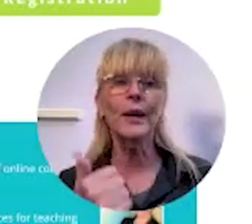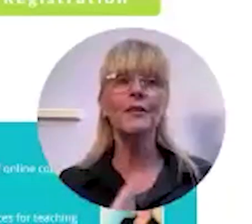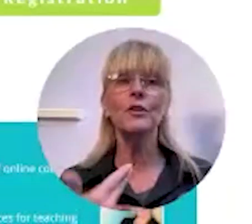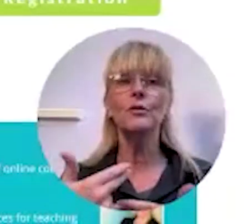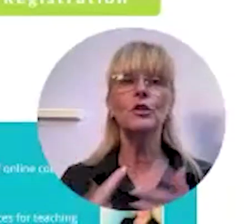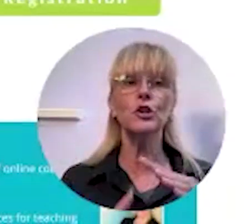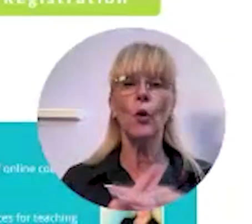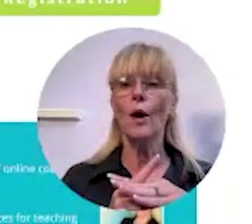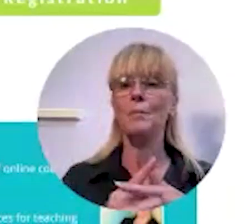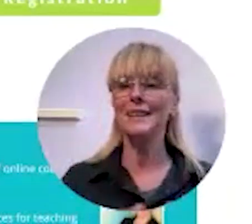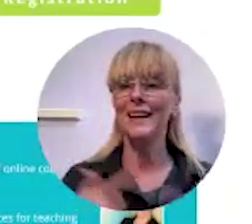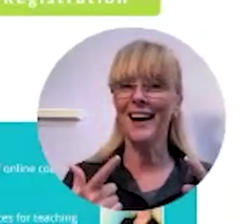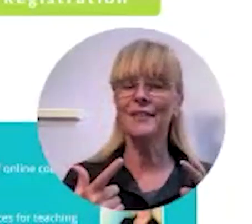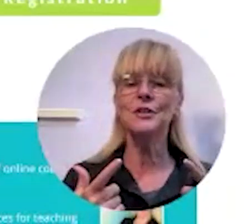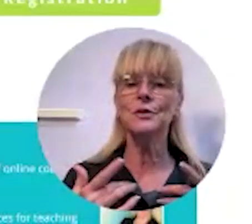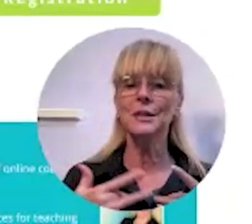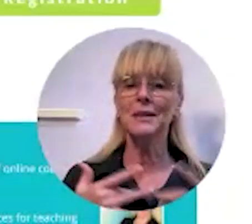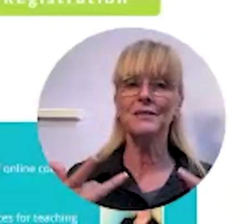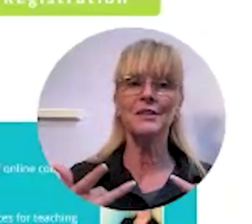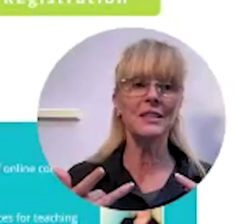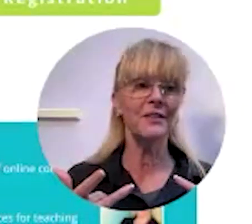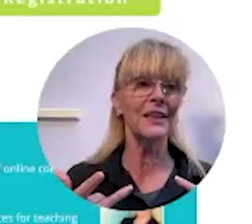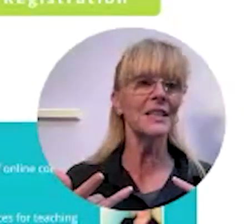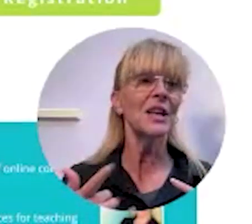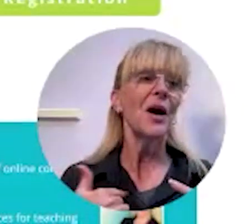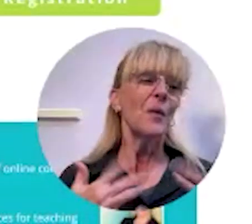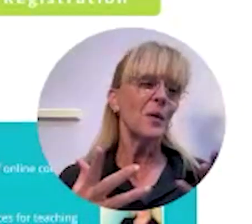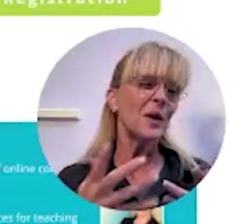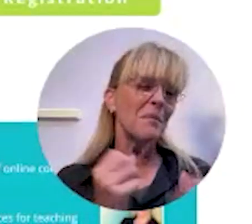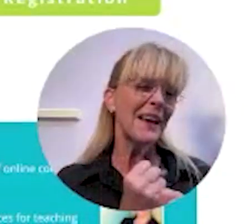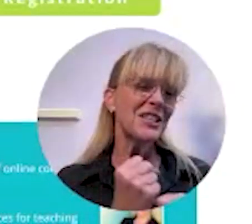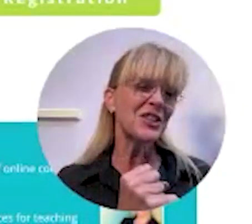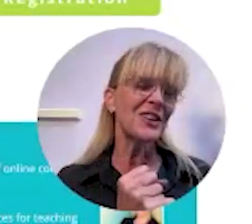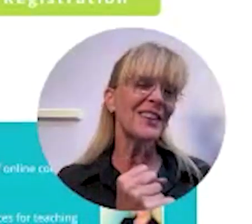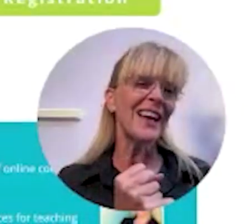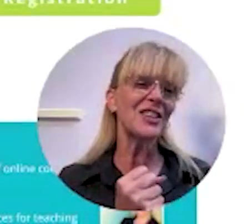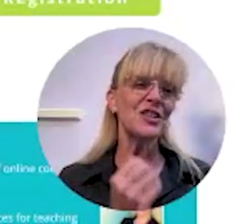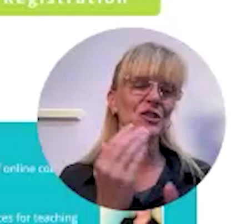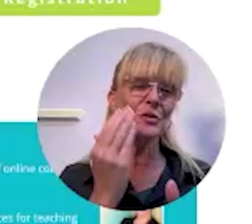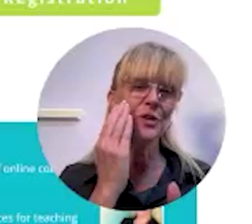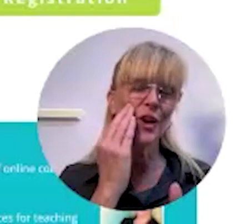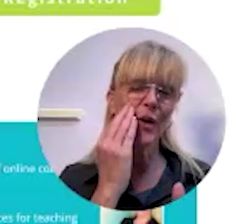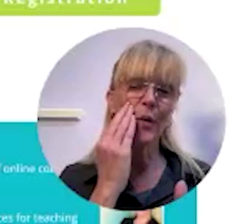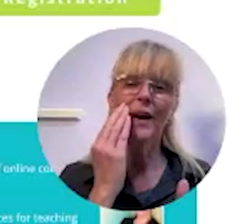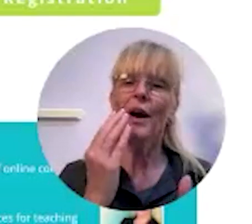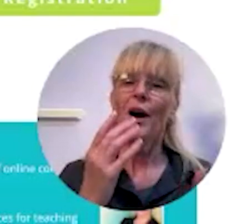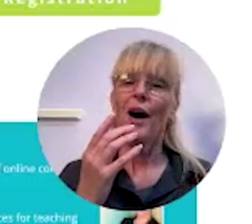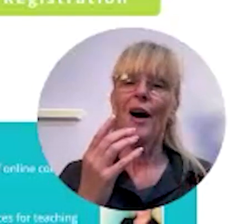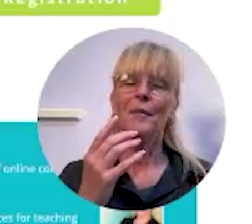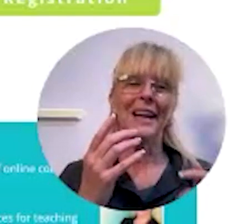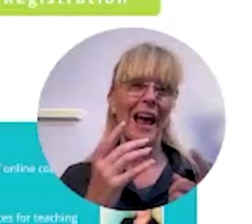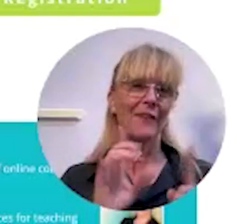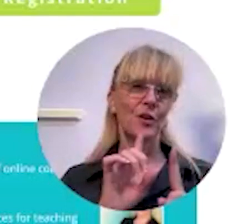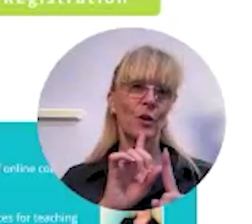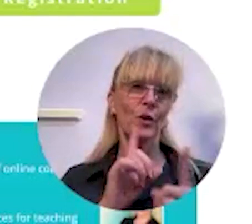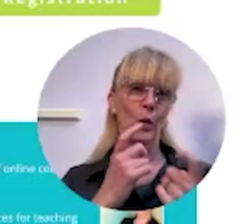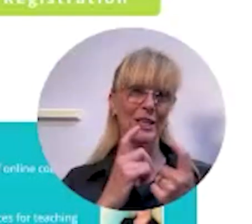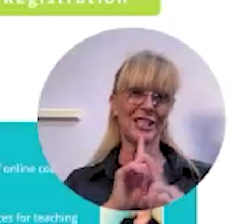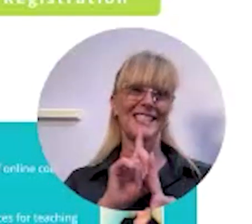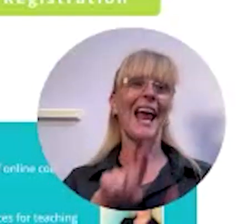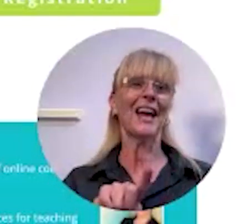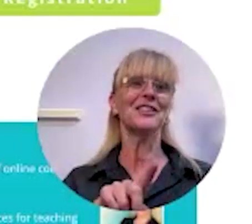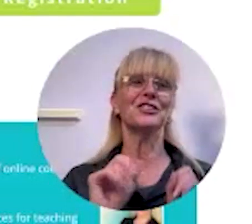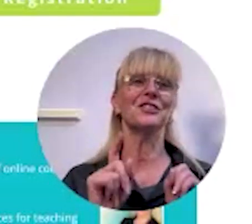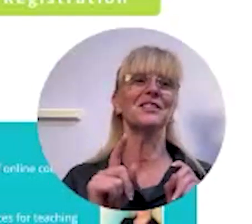whenever you show up live to some of these events we want to make sure that you know um and have your